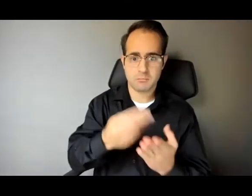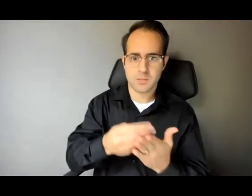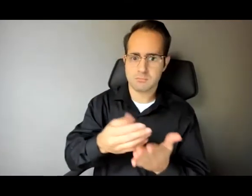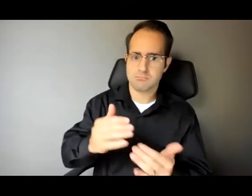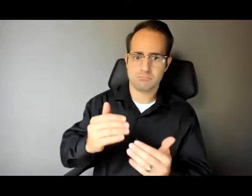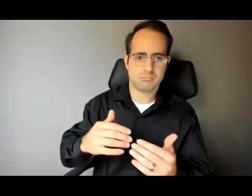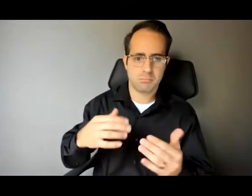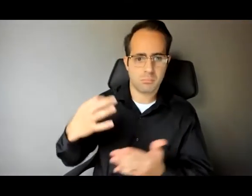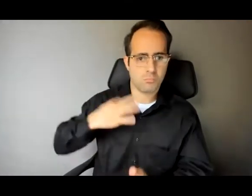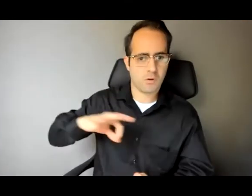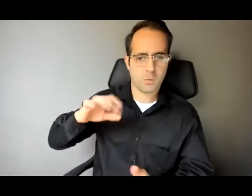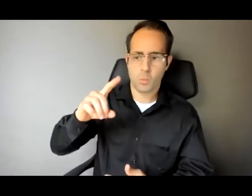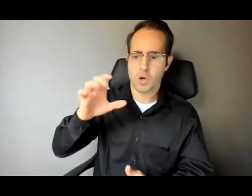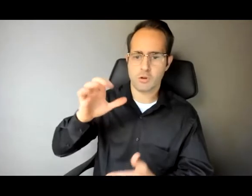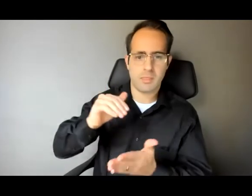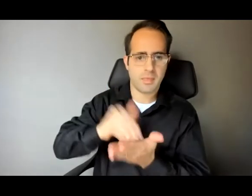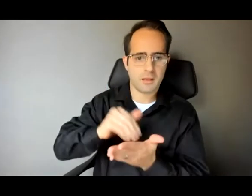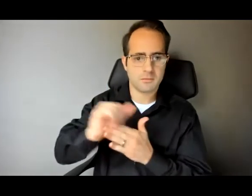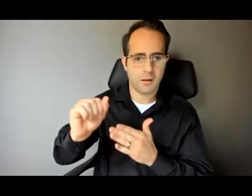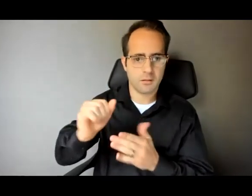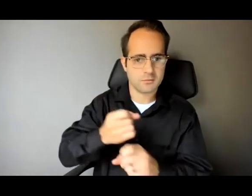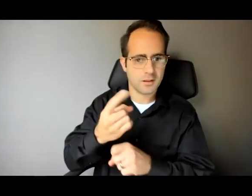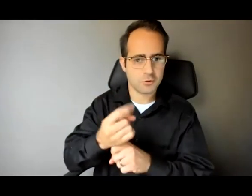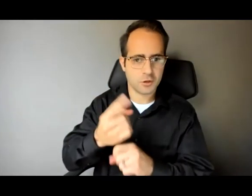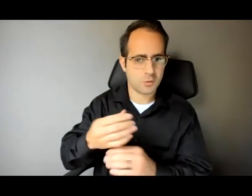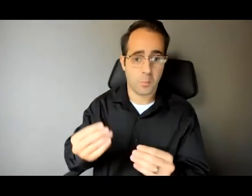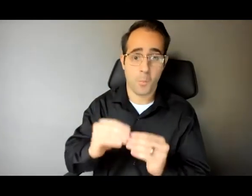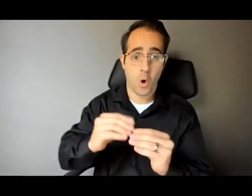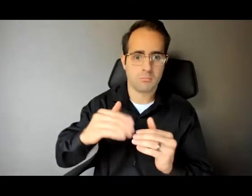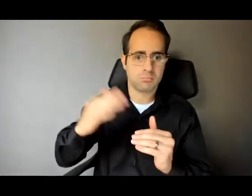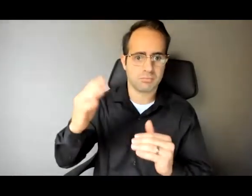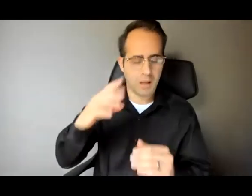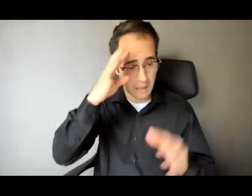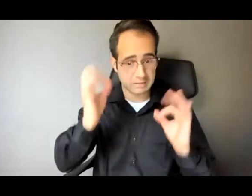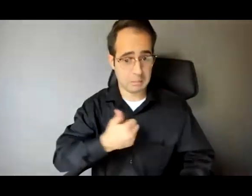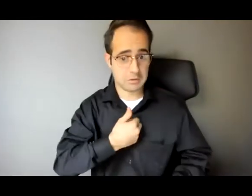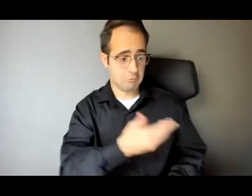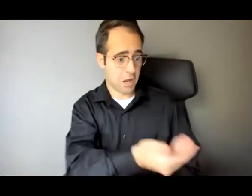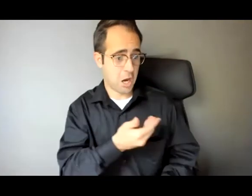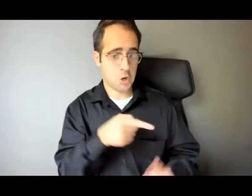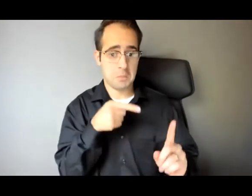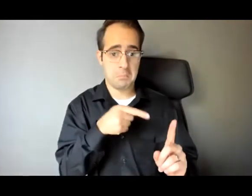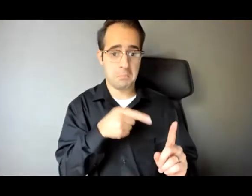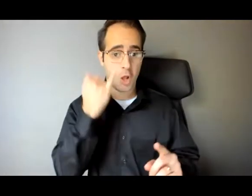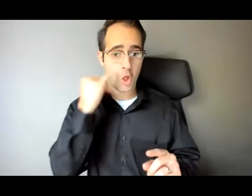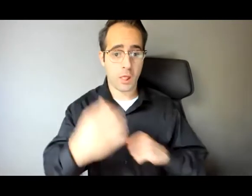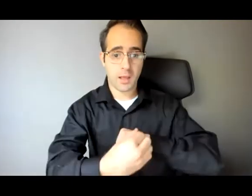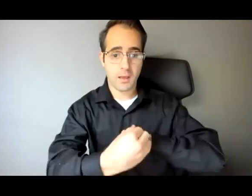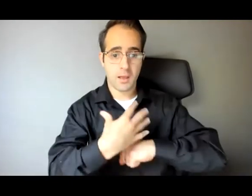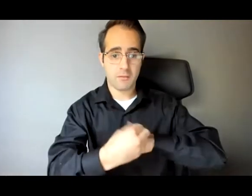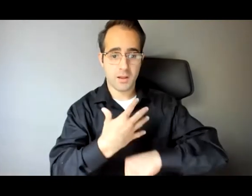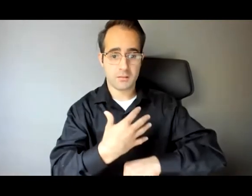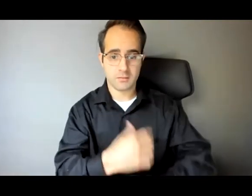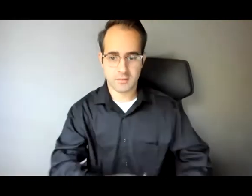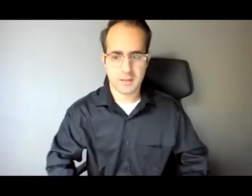also and I decided to hire him as an advisor and I'll tell you the funny part of the story is so many people